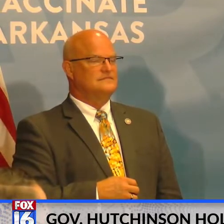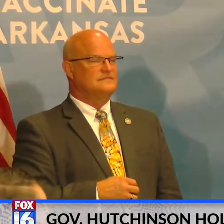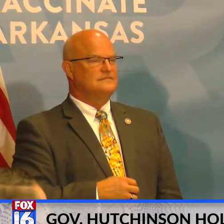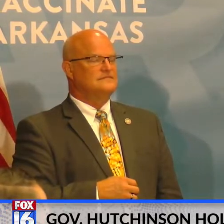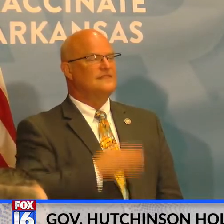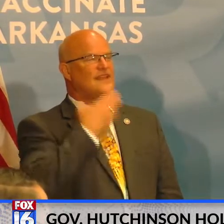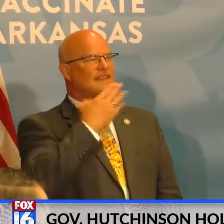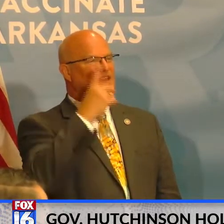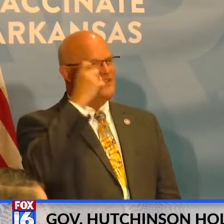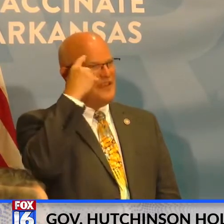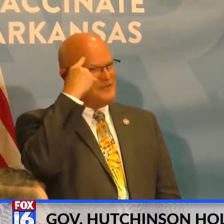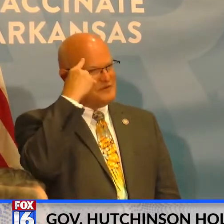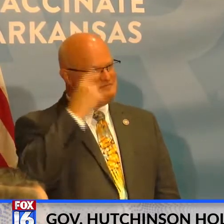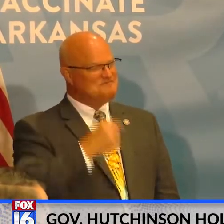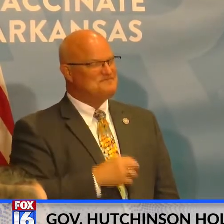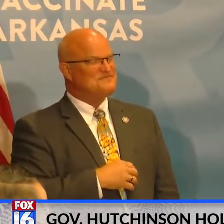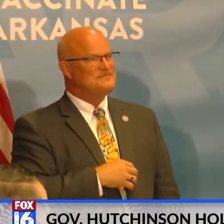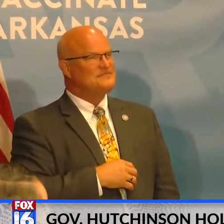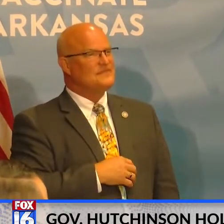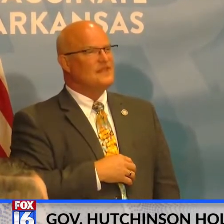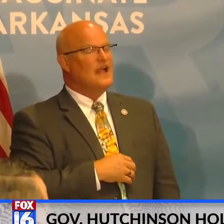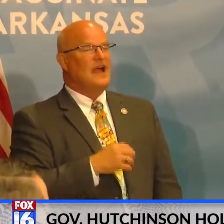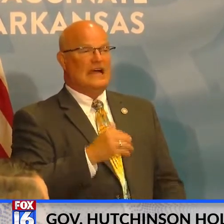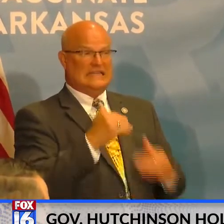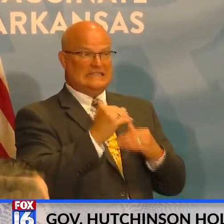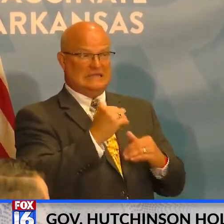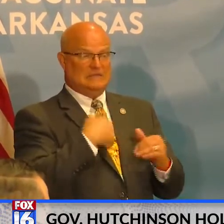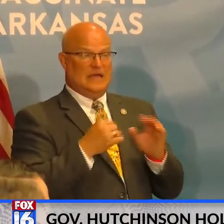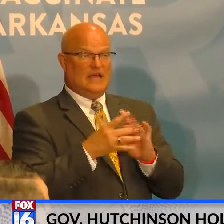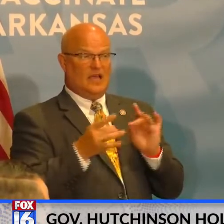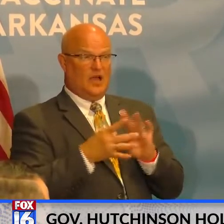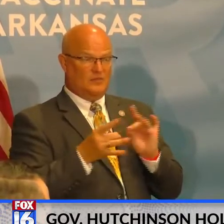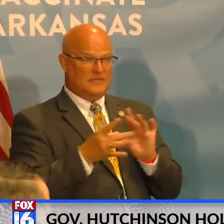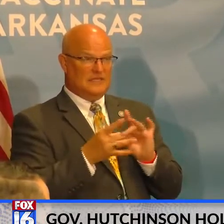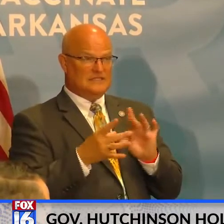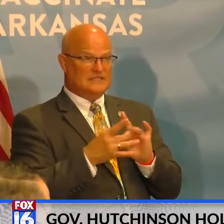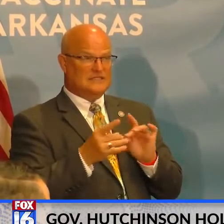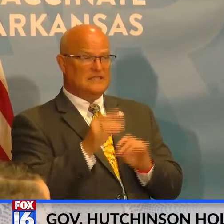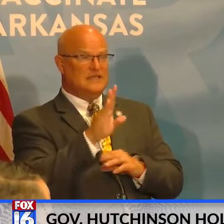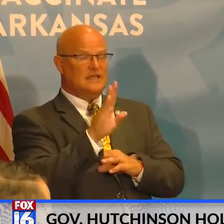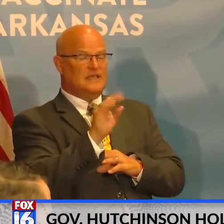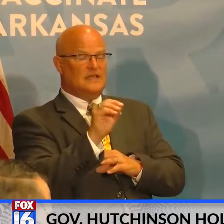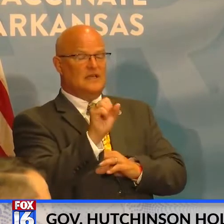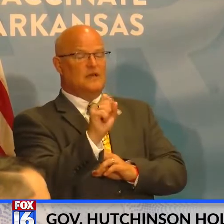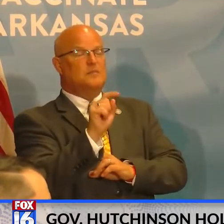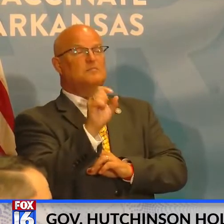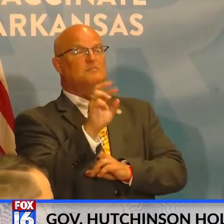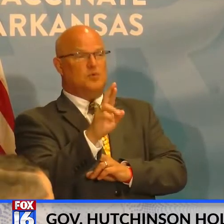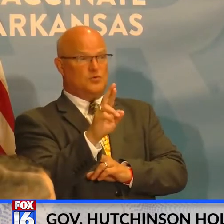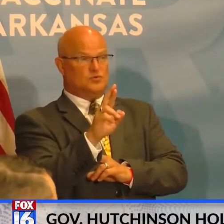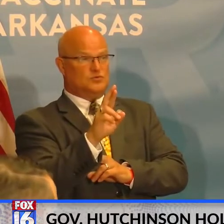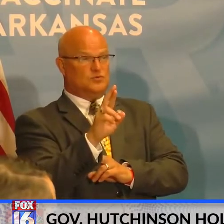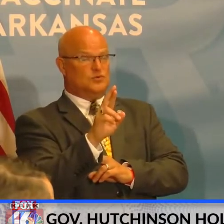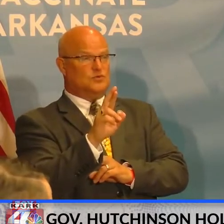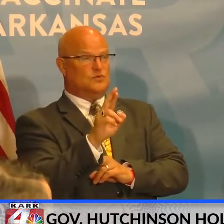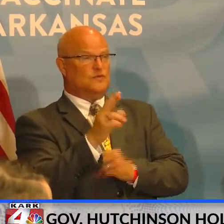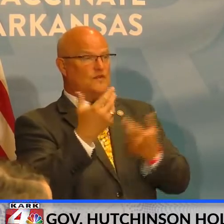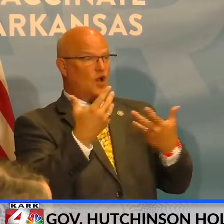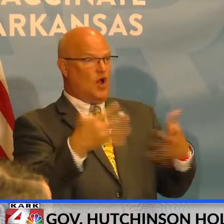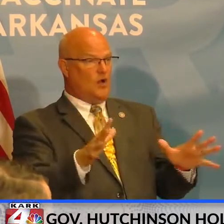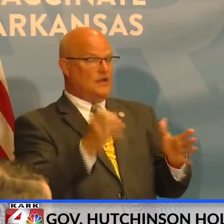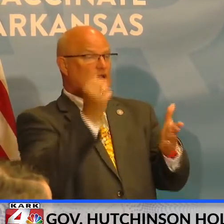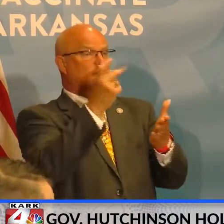Thank you, Governor. I want to limit my comments today to the booster doses that have been already